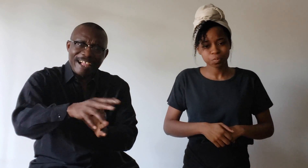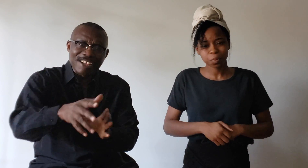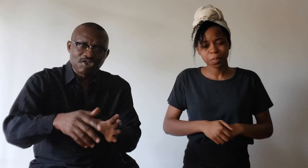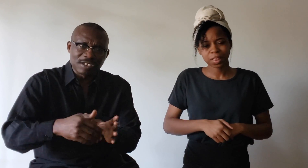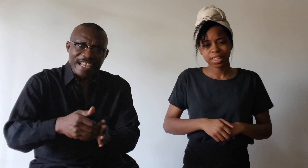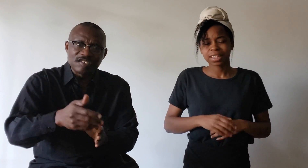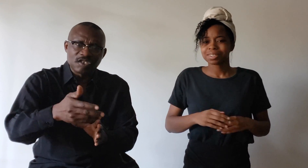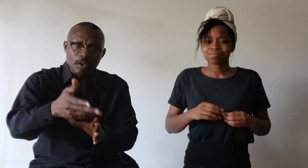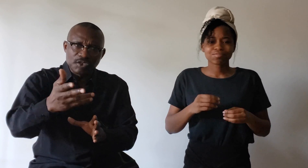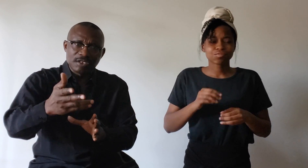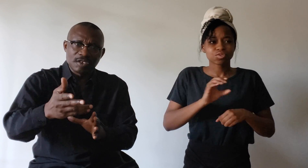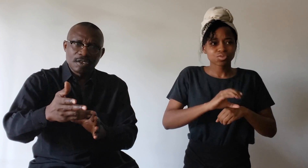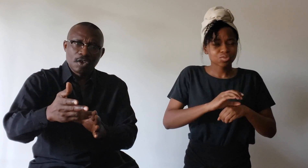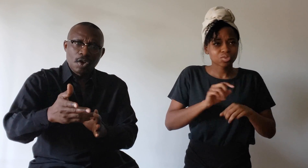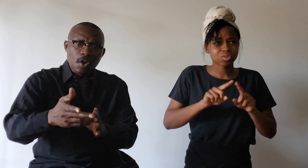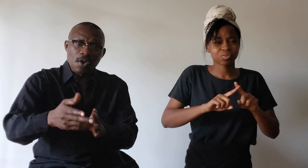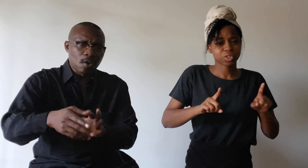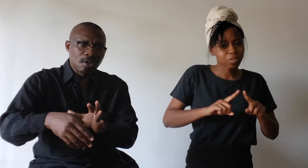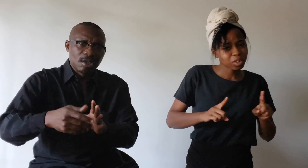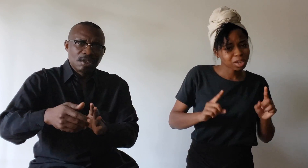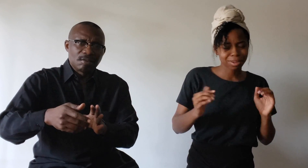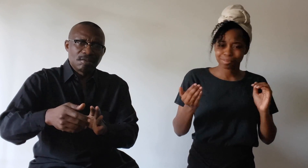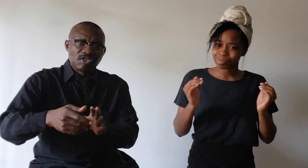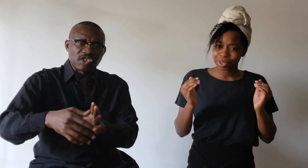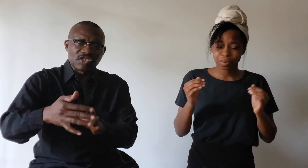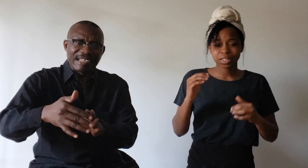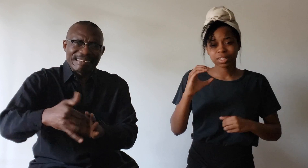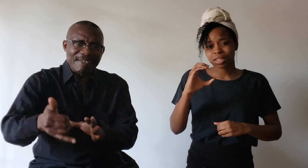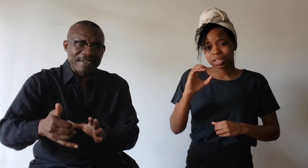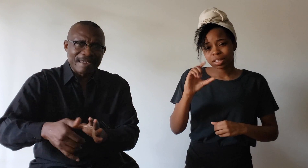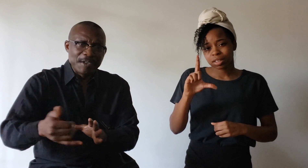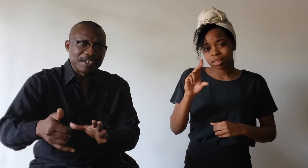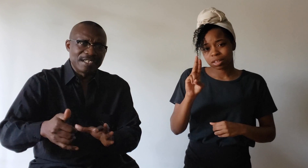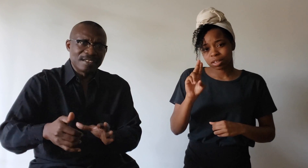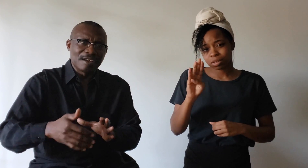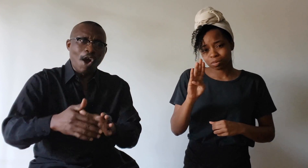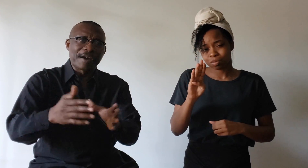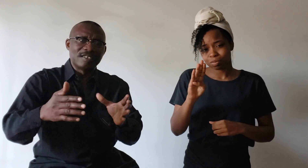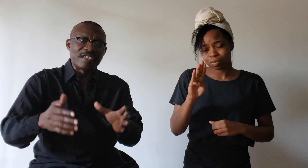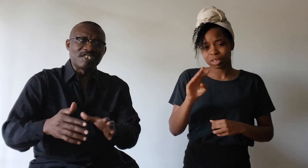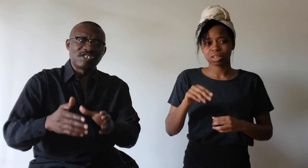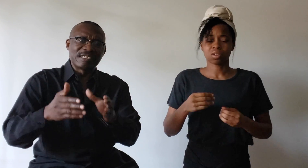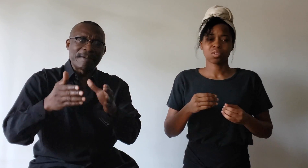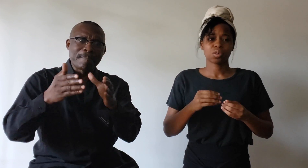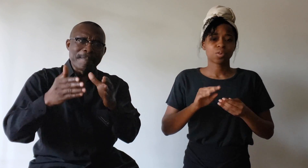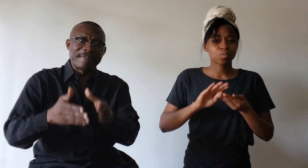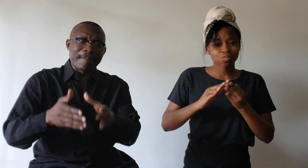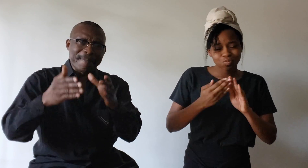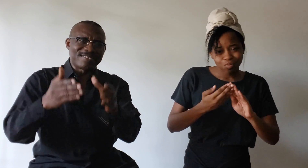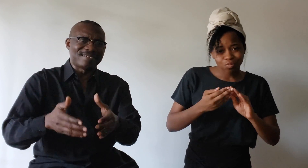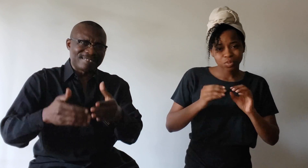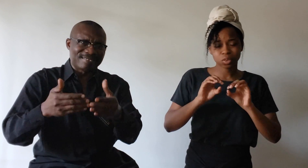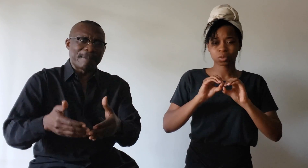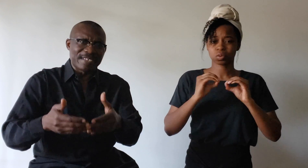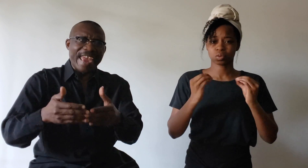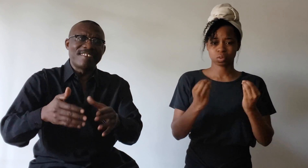cultural institution, or just another community organization that must accept any